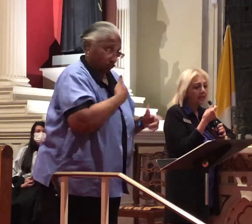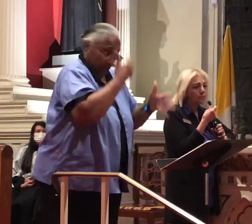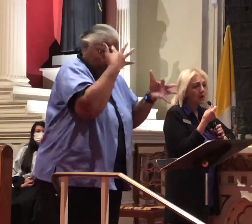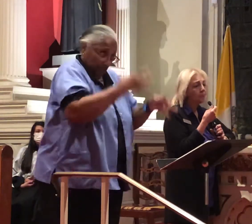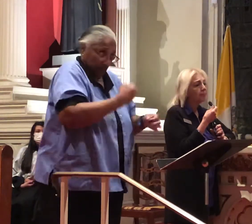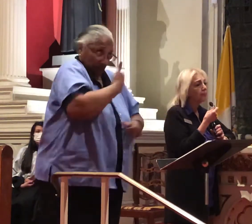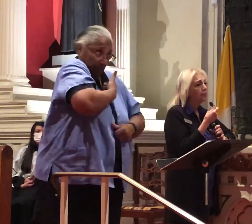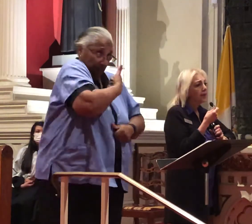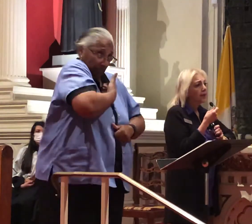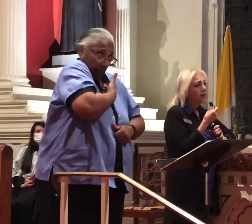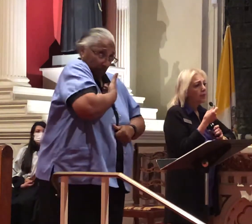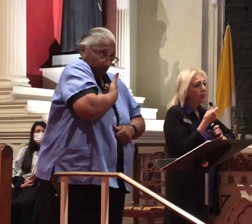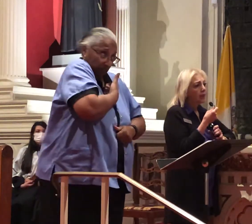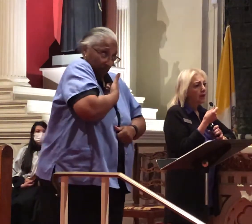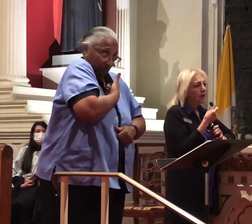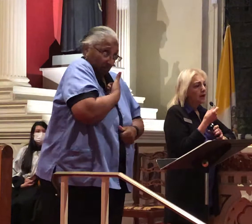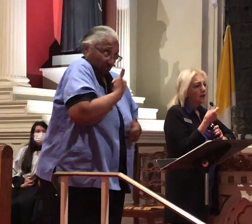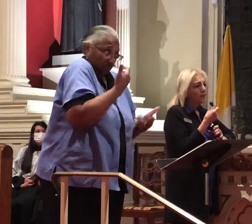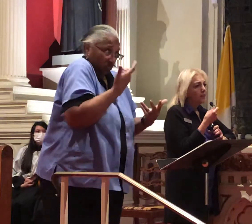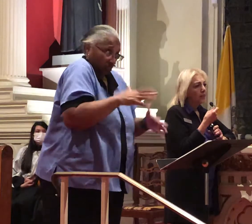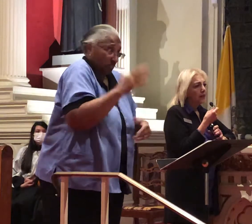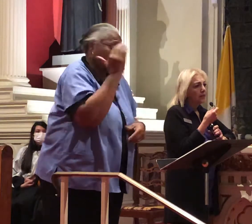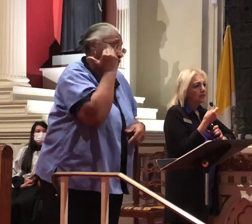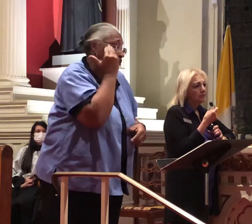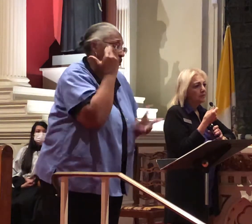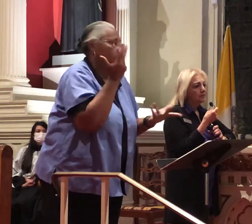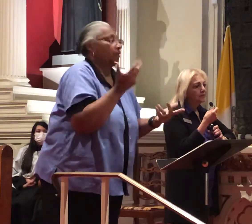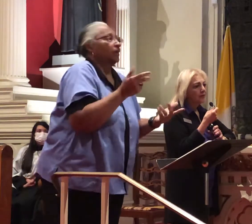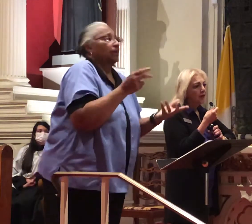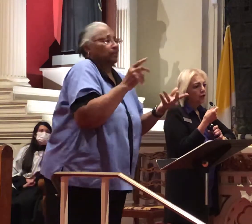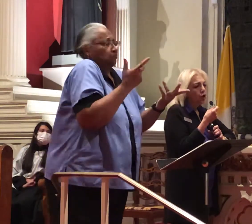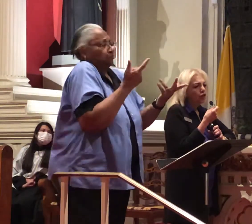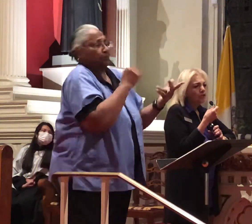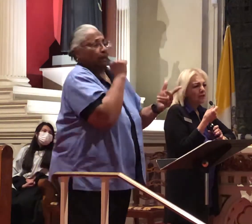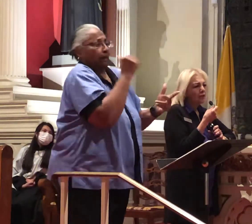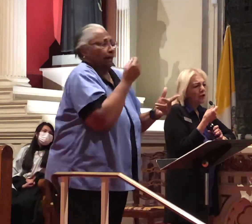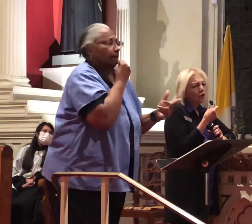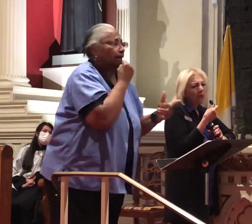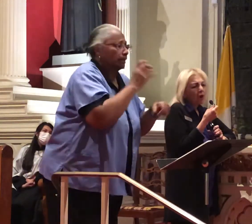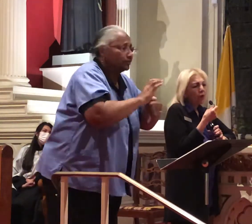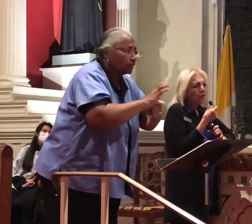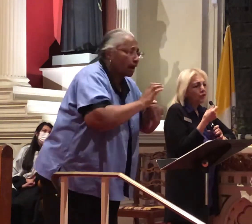but we know that like won't eat any chocolate stuff like that right now